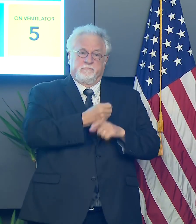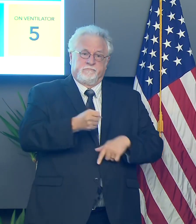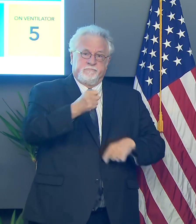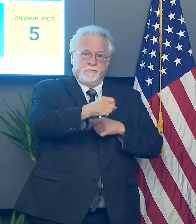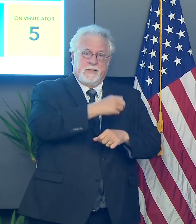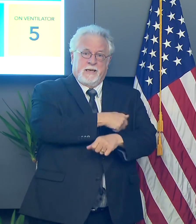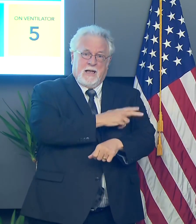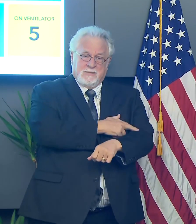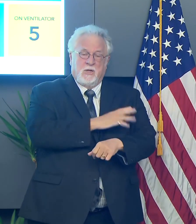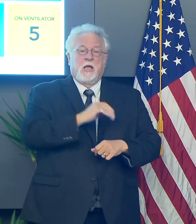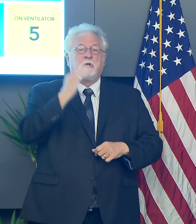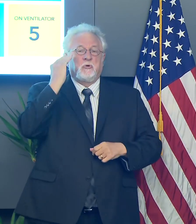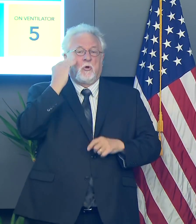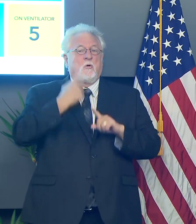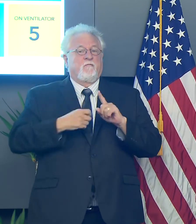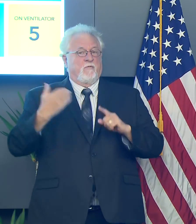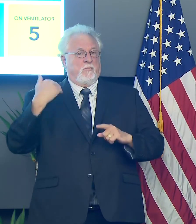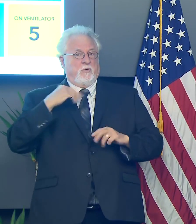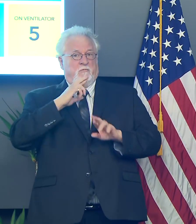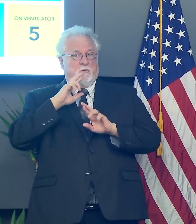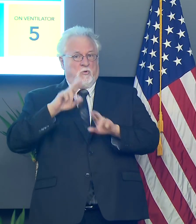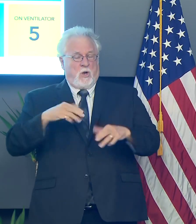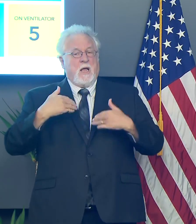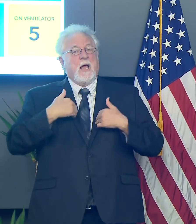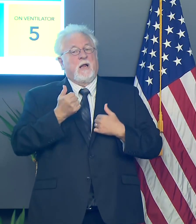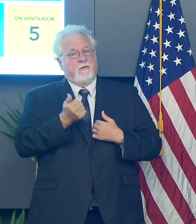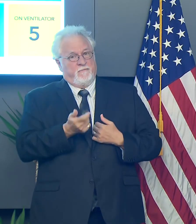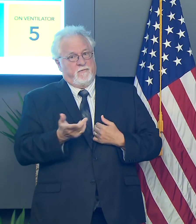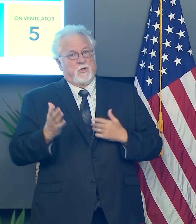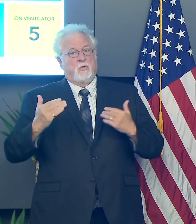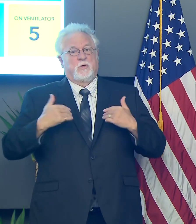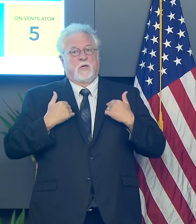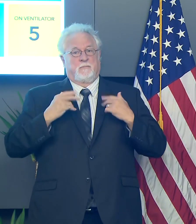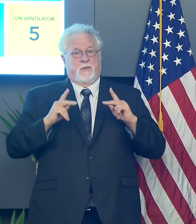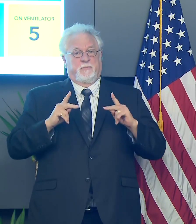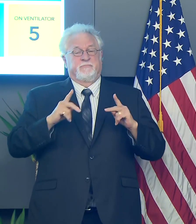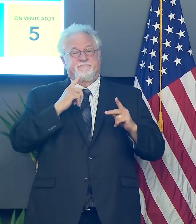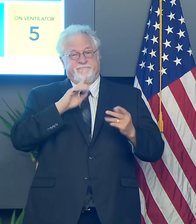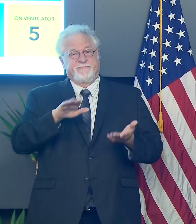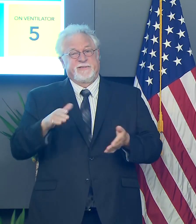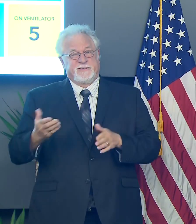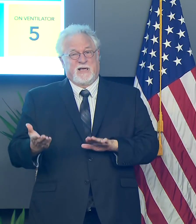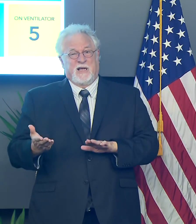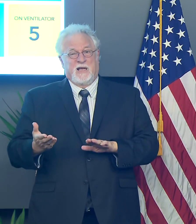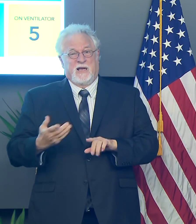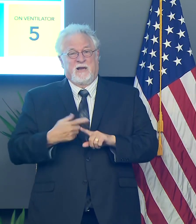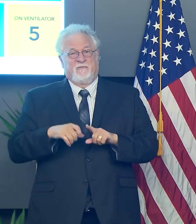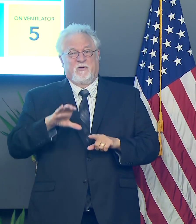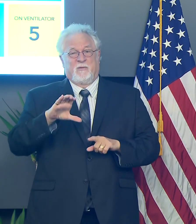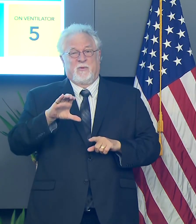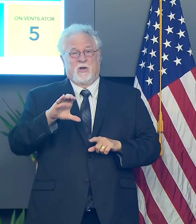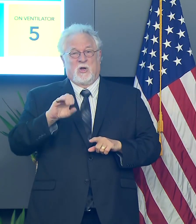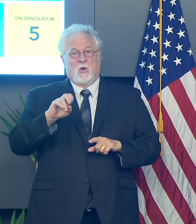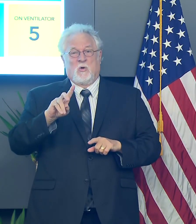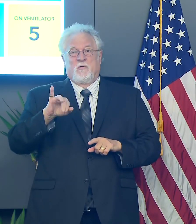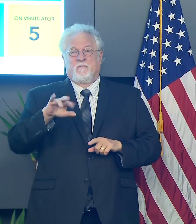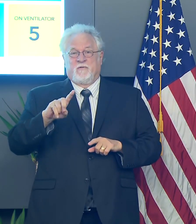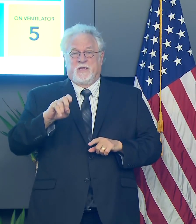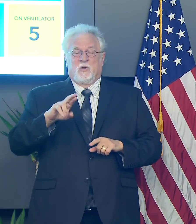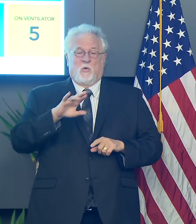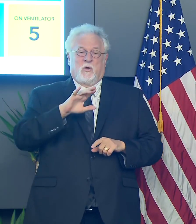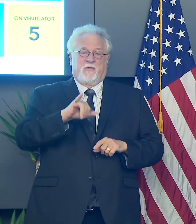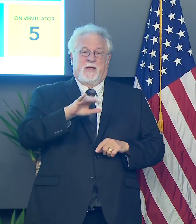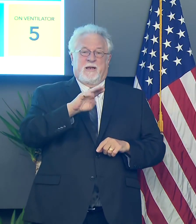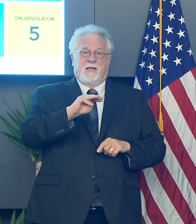And as you all know from previous reporting, we've had a few, uh, people who've actually died, uh, from COVID or from the multi